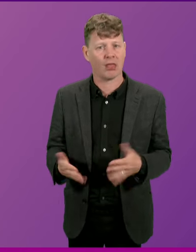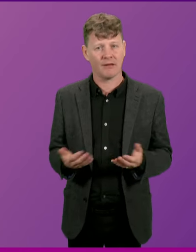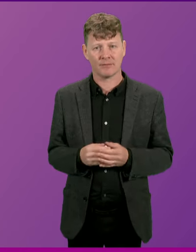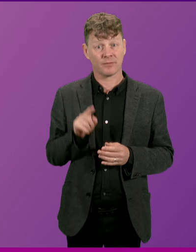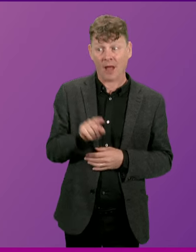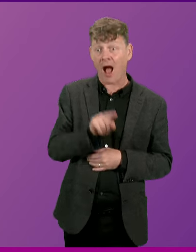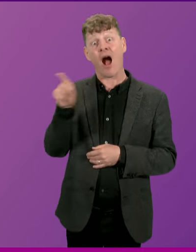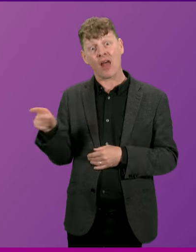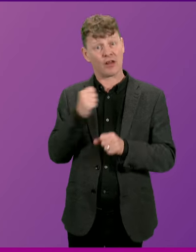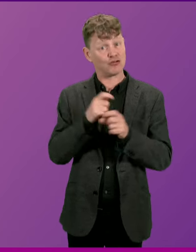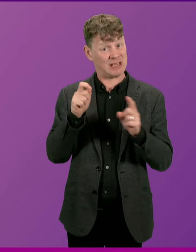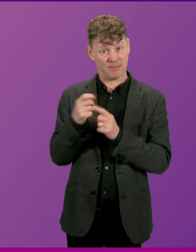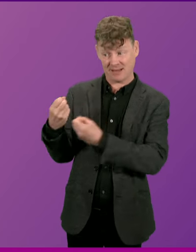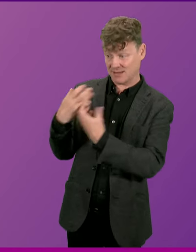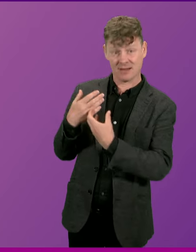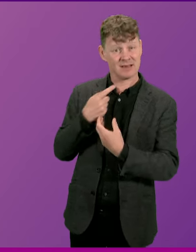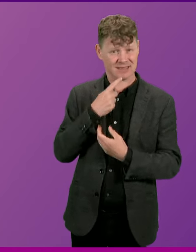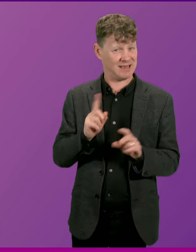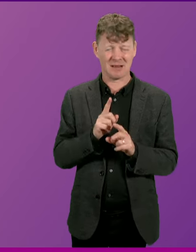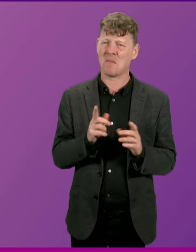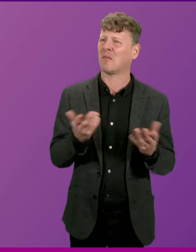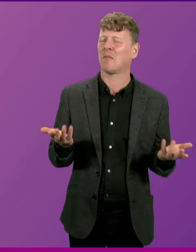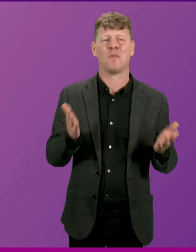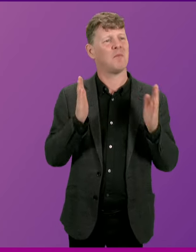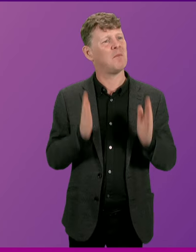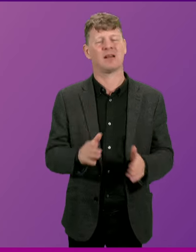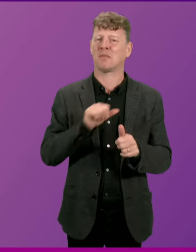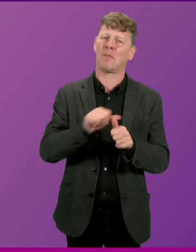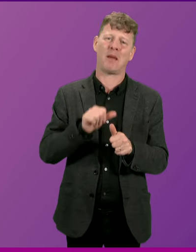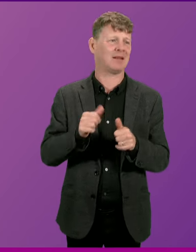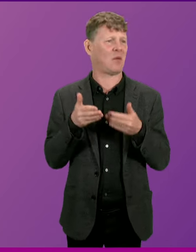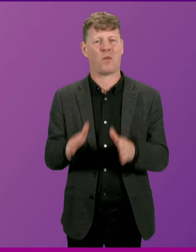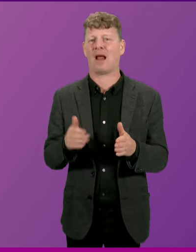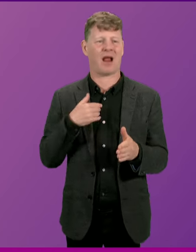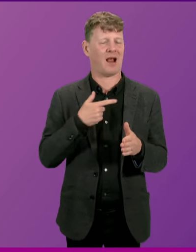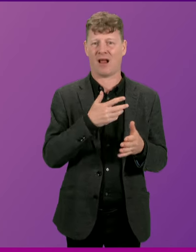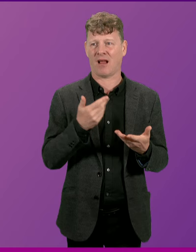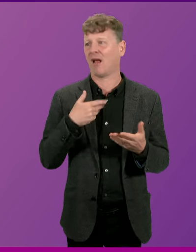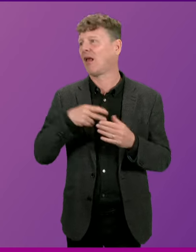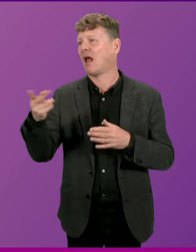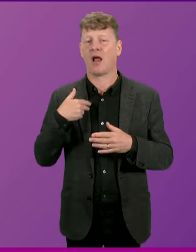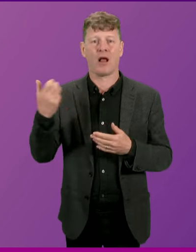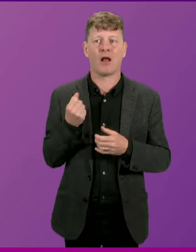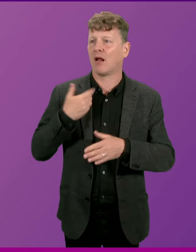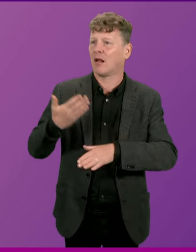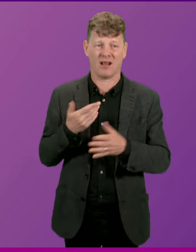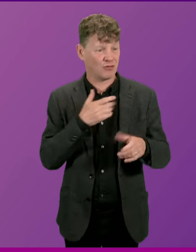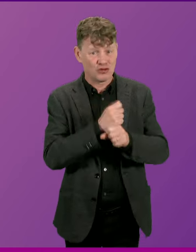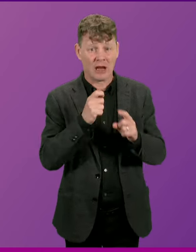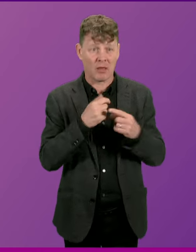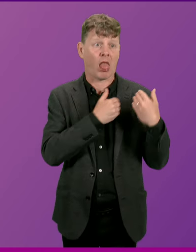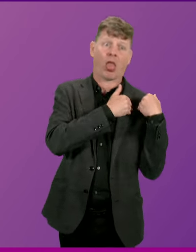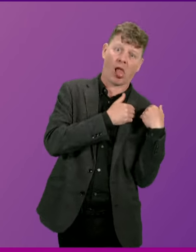said, another GP said, there has to be an easier way to make a living than this. And I see the Cabinet